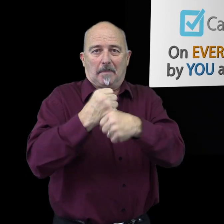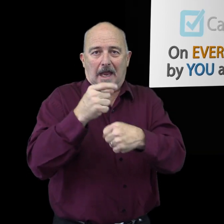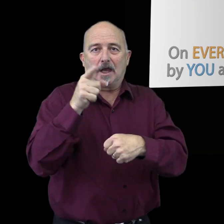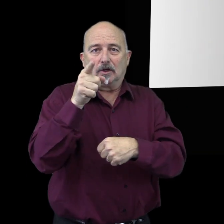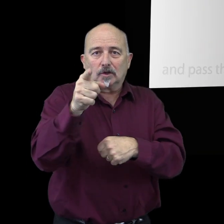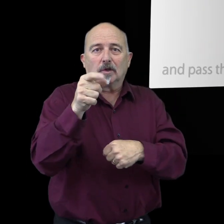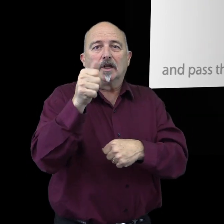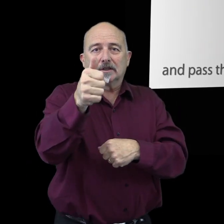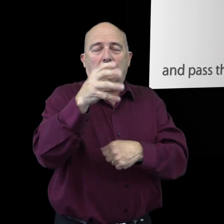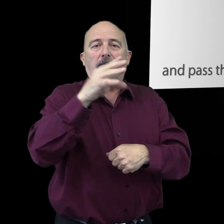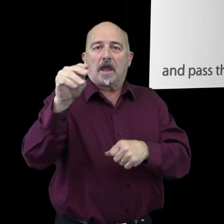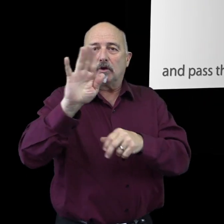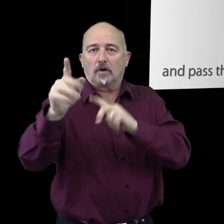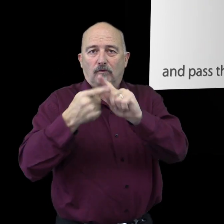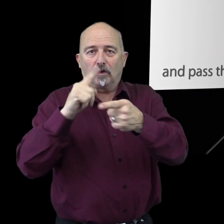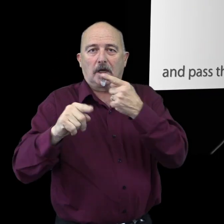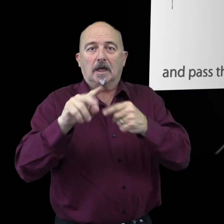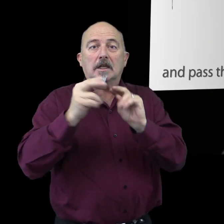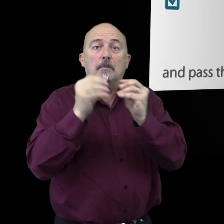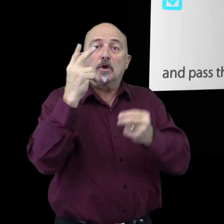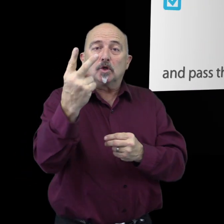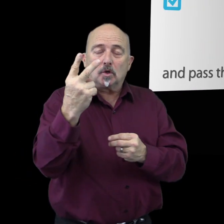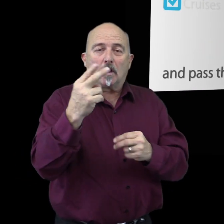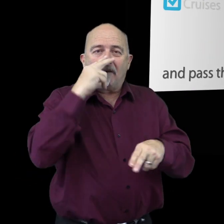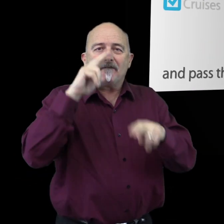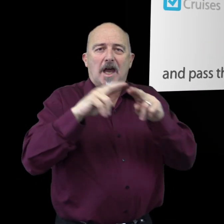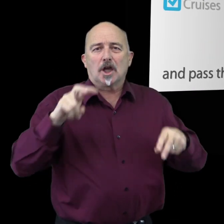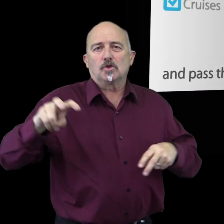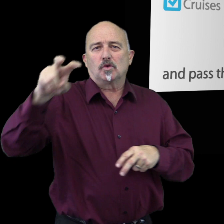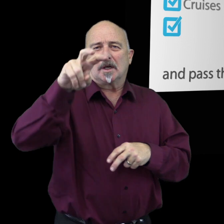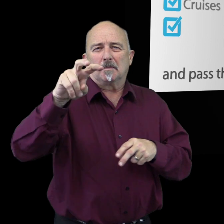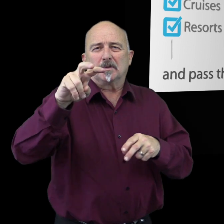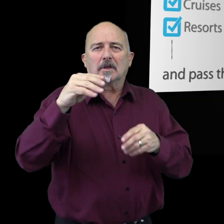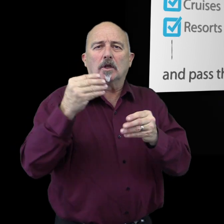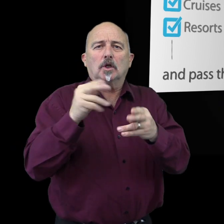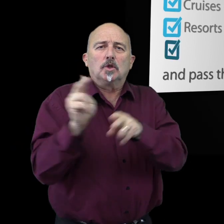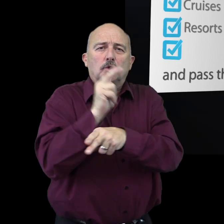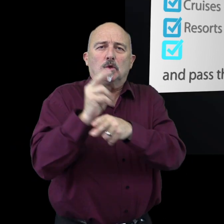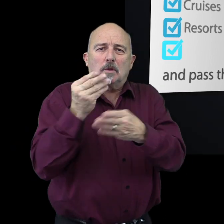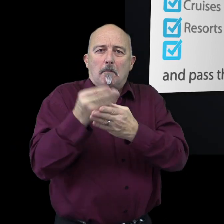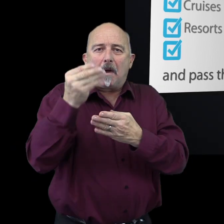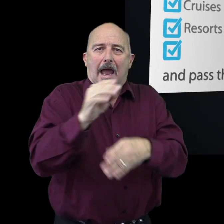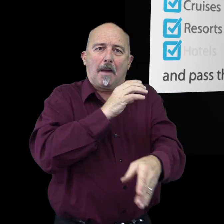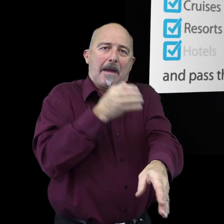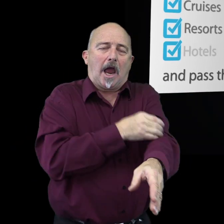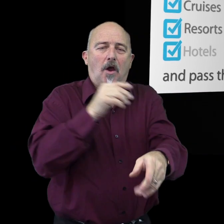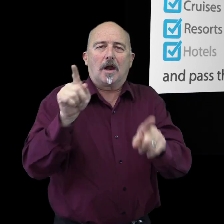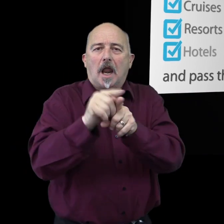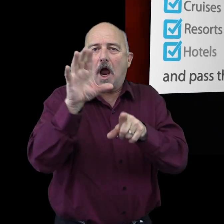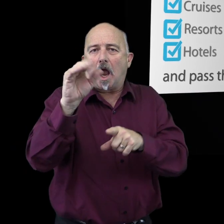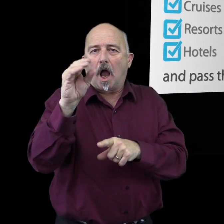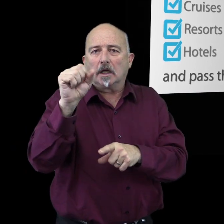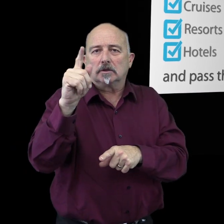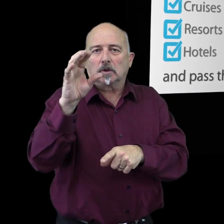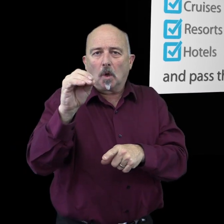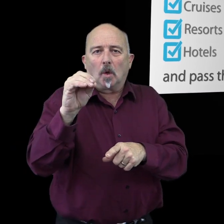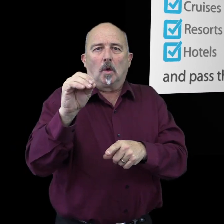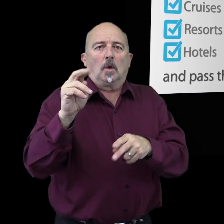Number two, fun trips. Use our member buying power like a Costco to buy in bulk. Cruises, resorts, hotels,